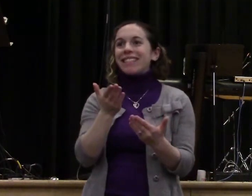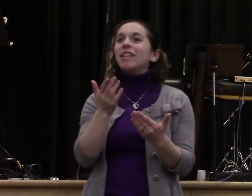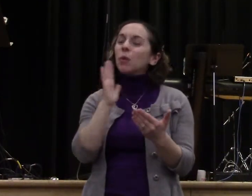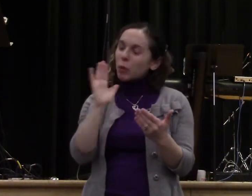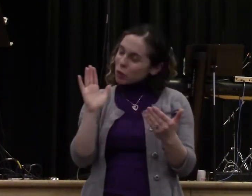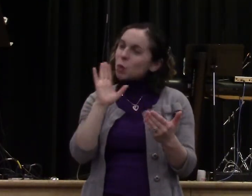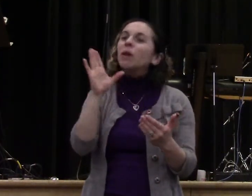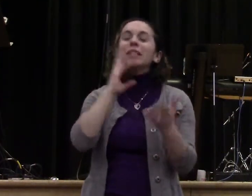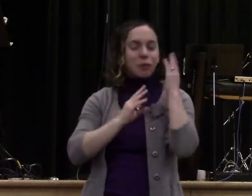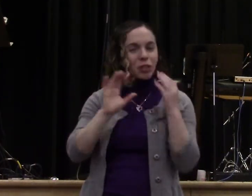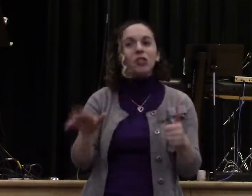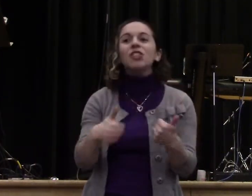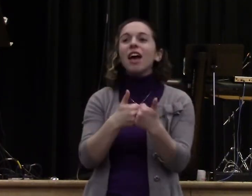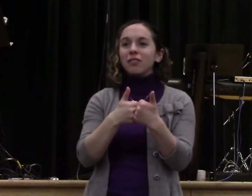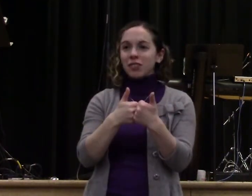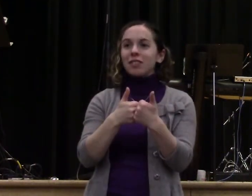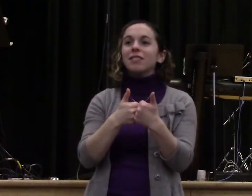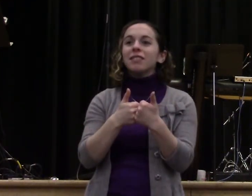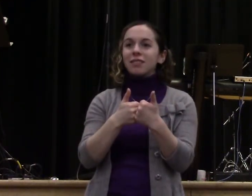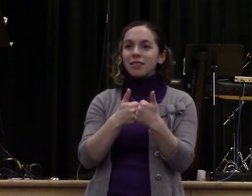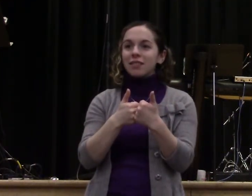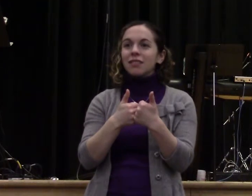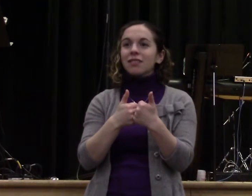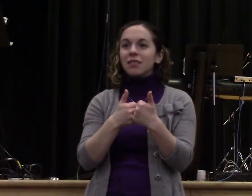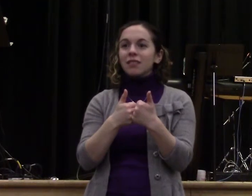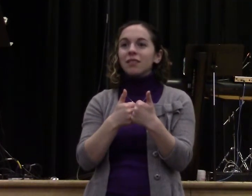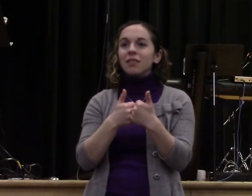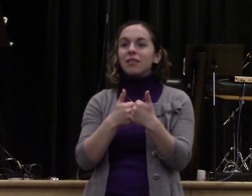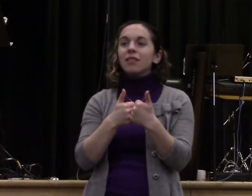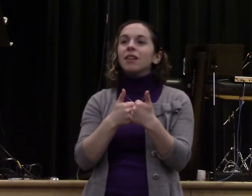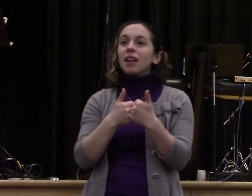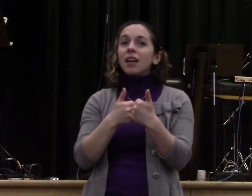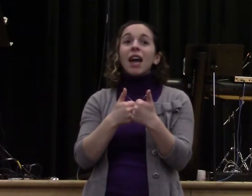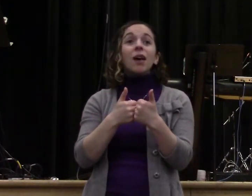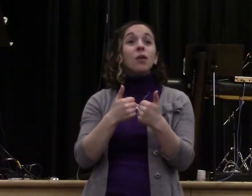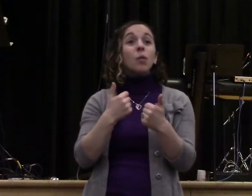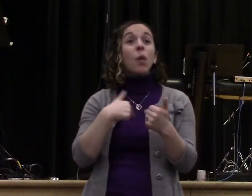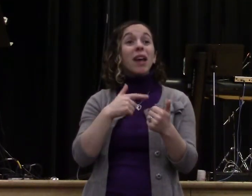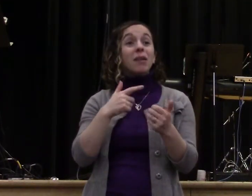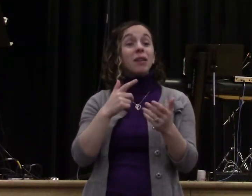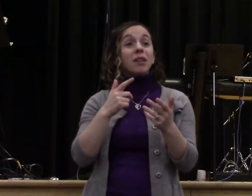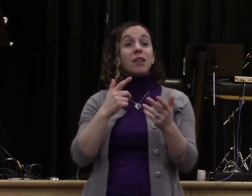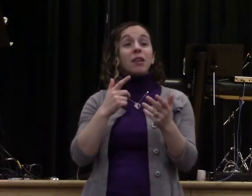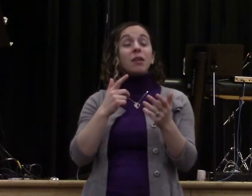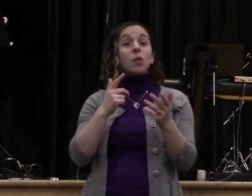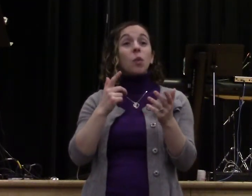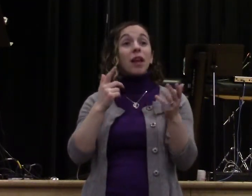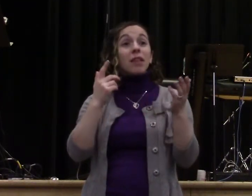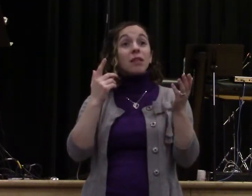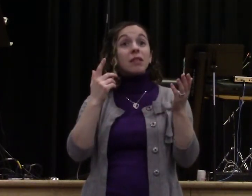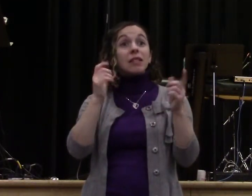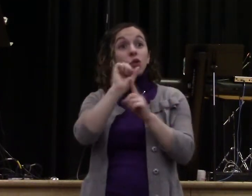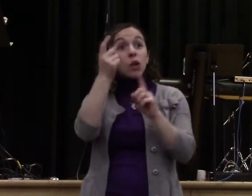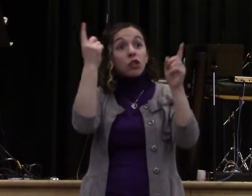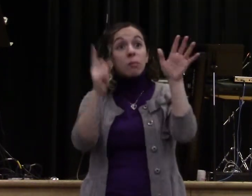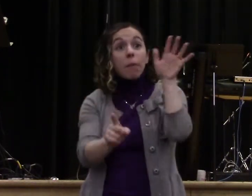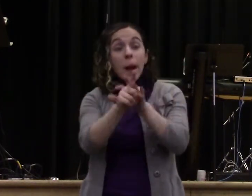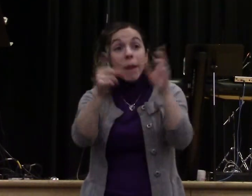their faith, Jesus healed him and forgave him when he saw their faith. Their faith.